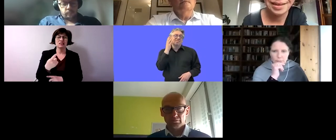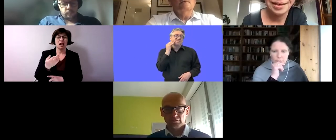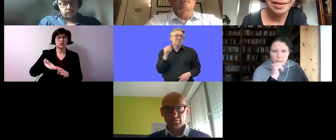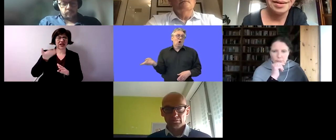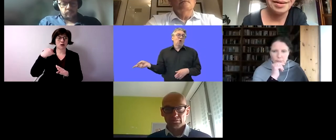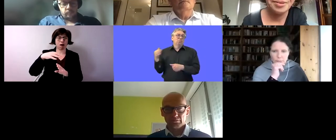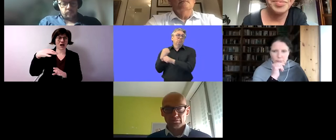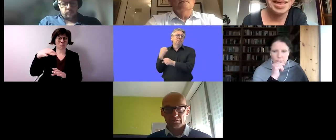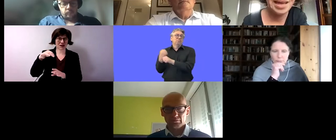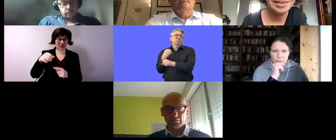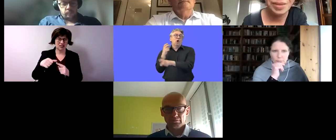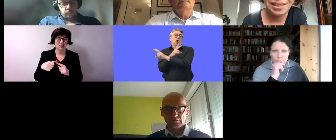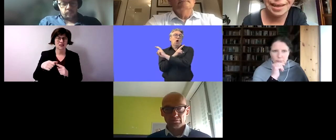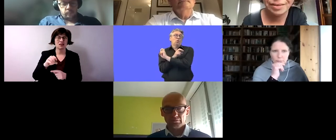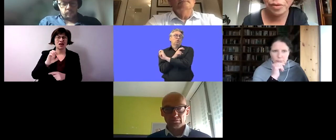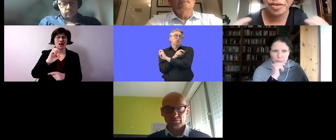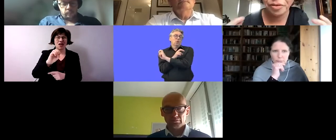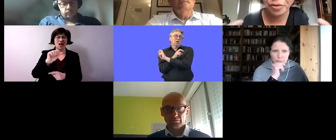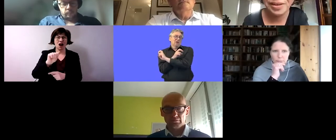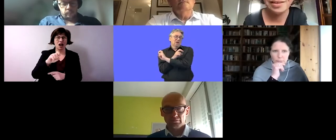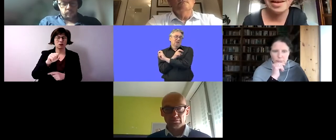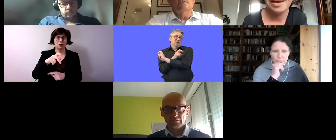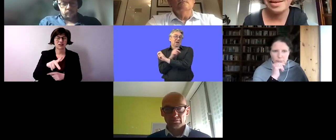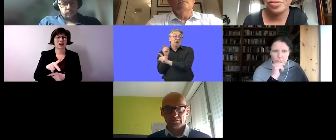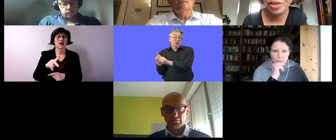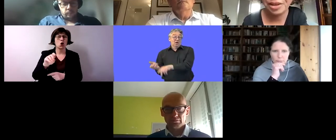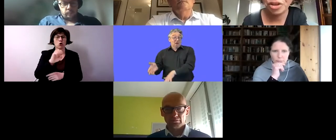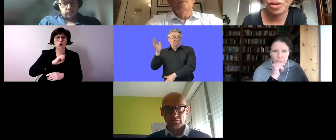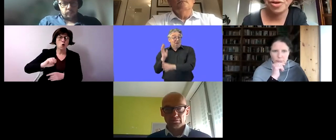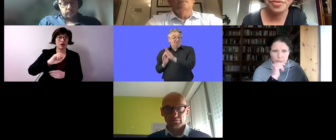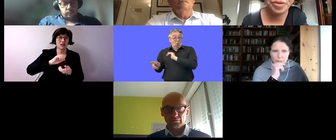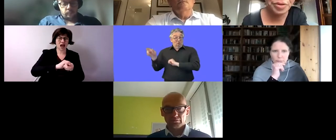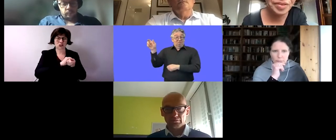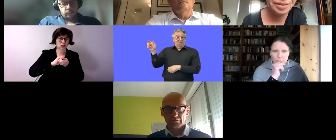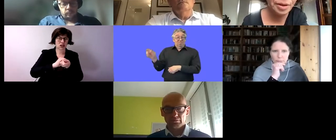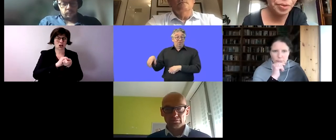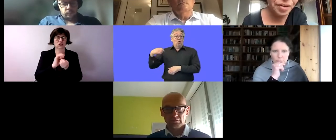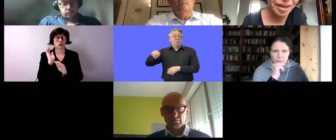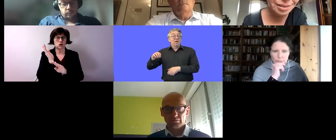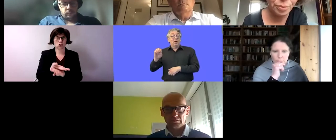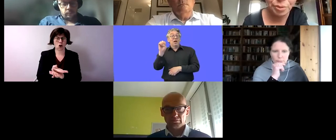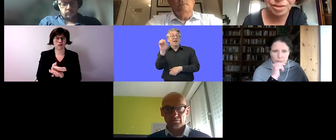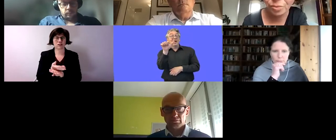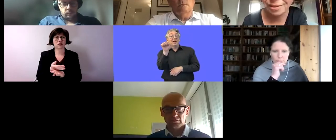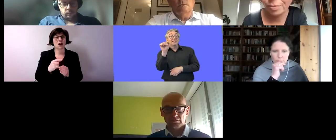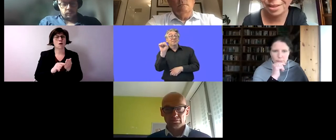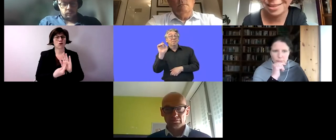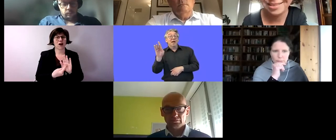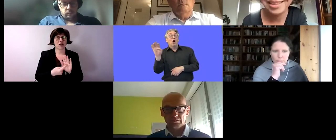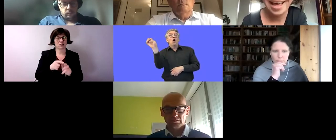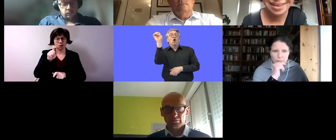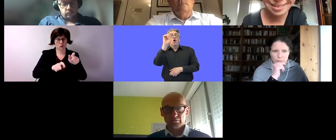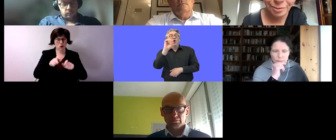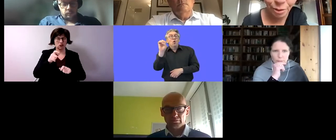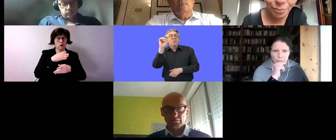is co-founder of chance b and former president of the easp of the european association